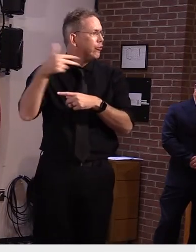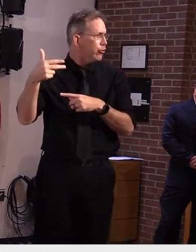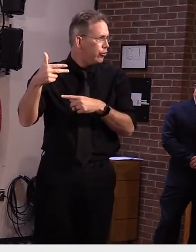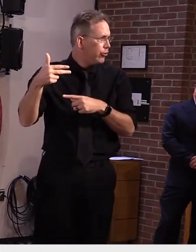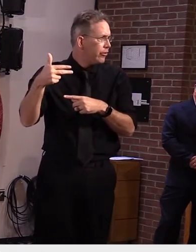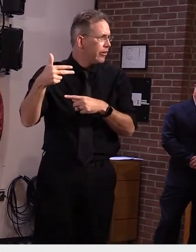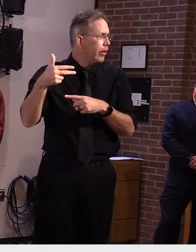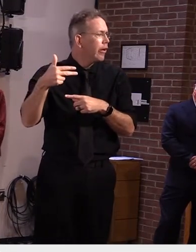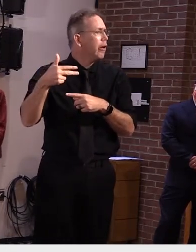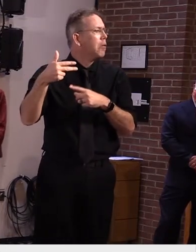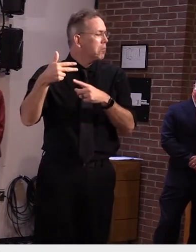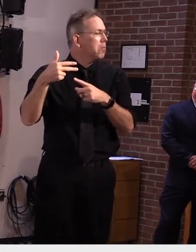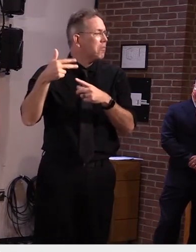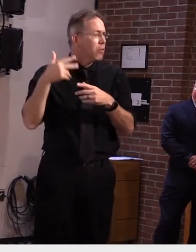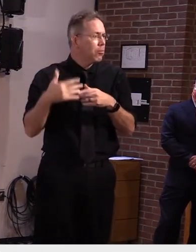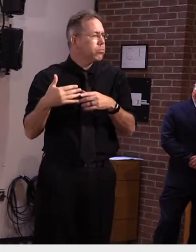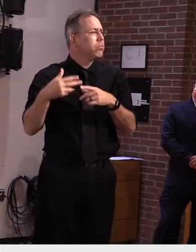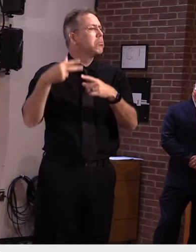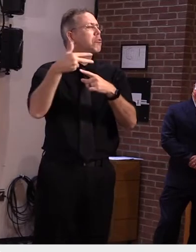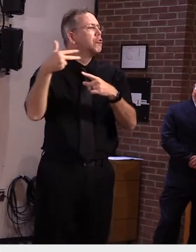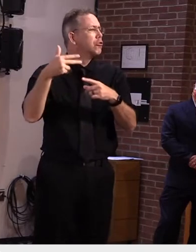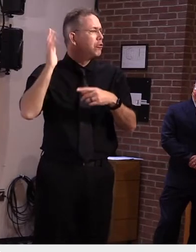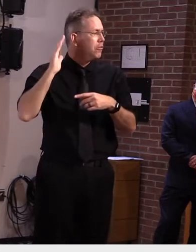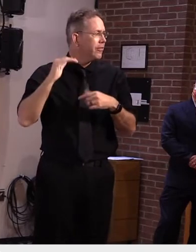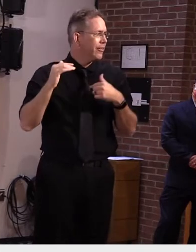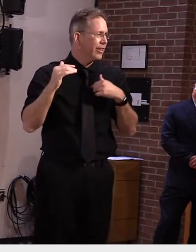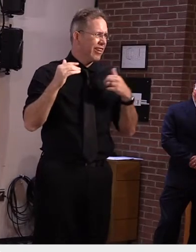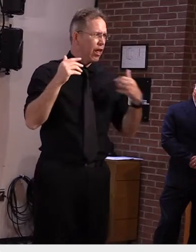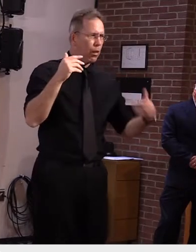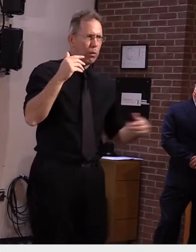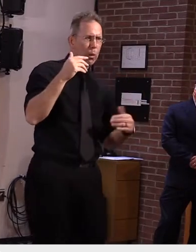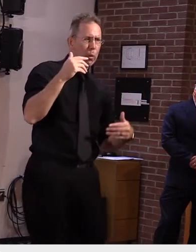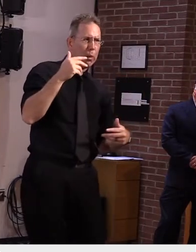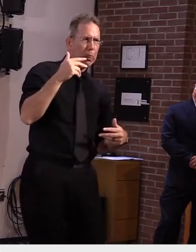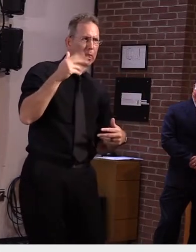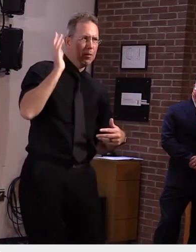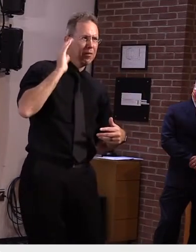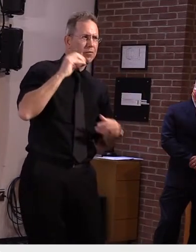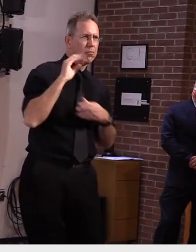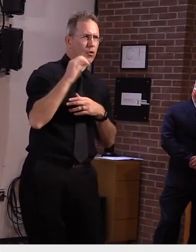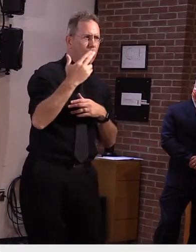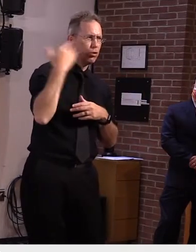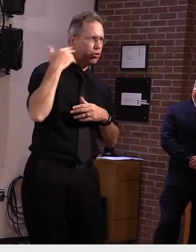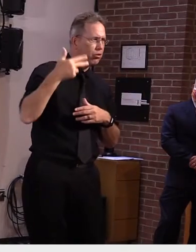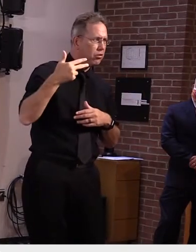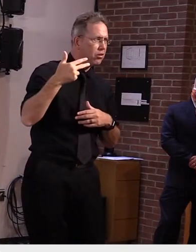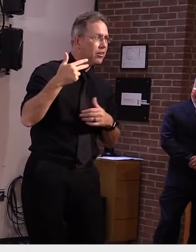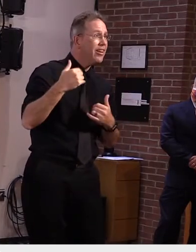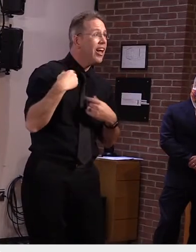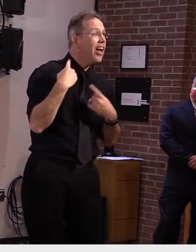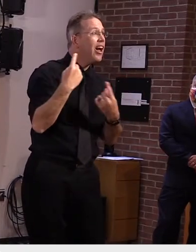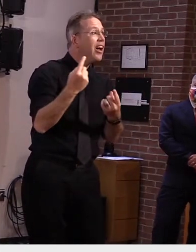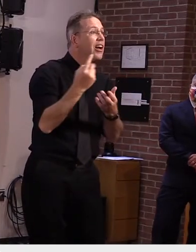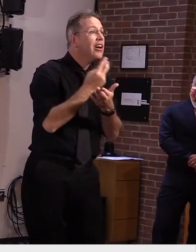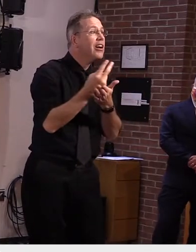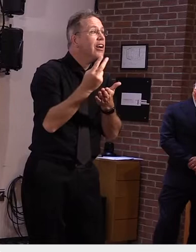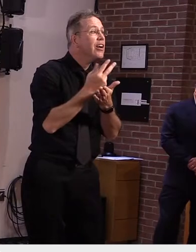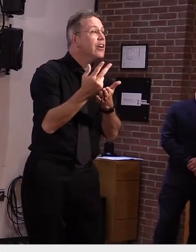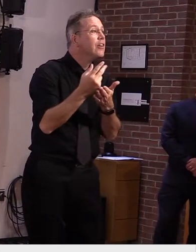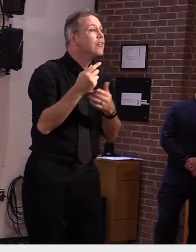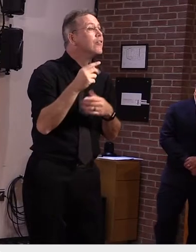they're the third lowest right now we're we're the lowest but they had over the last week they've had 200 cases a day